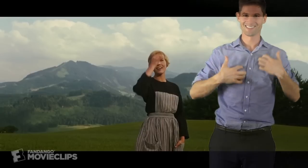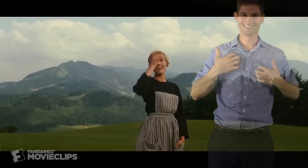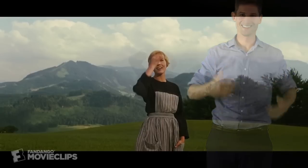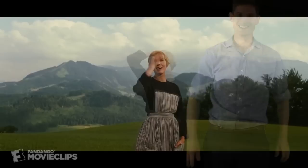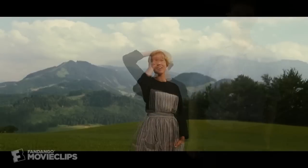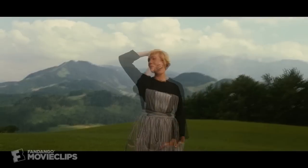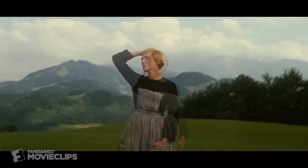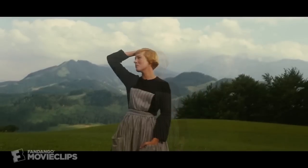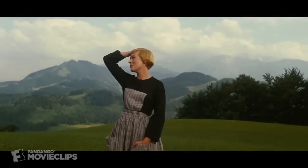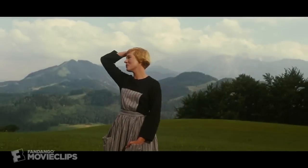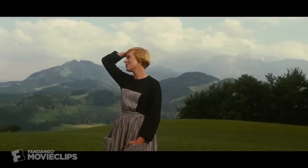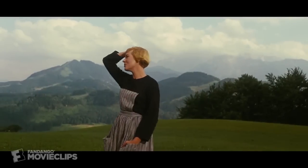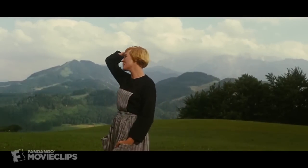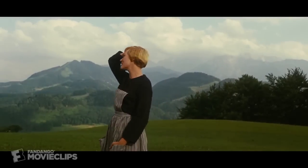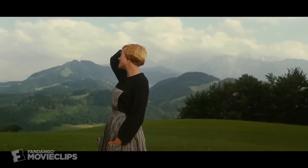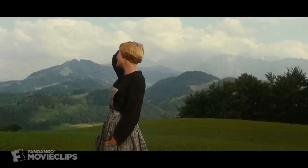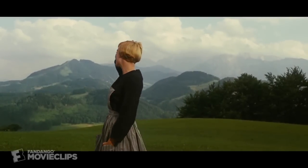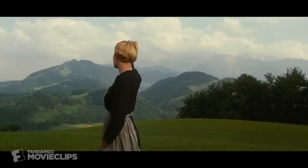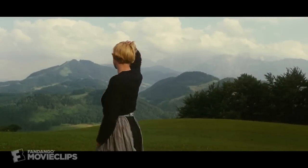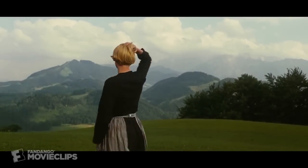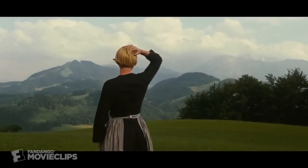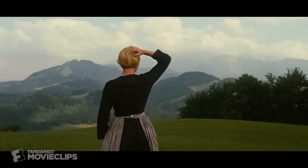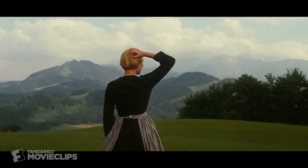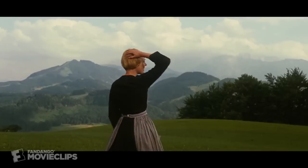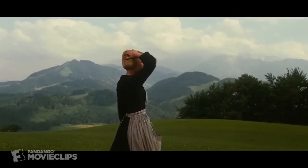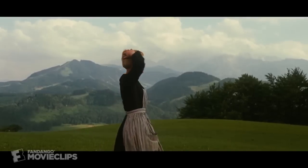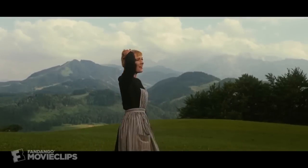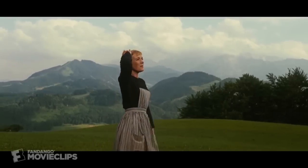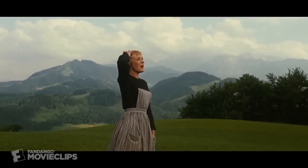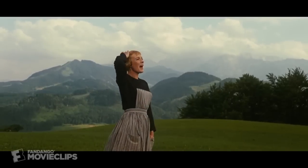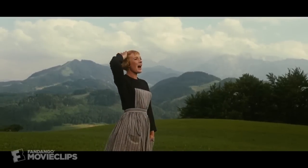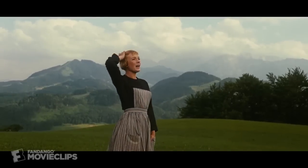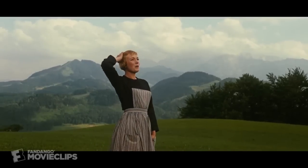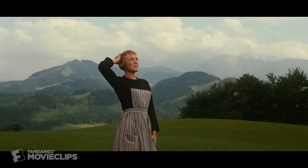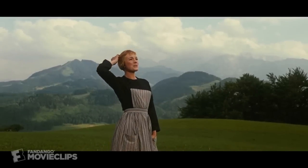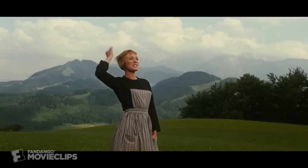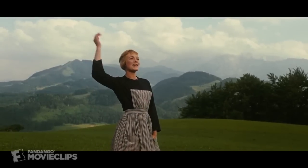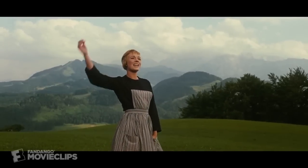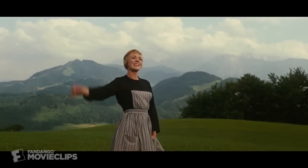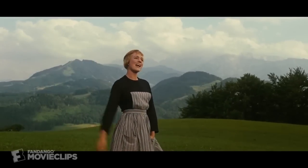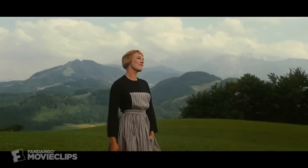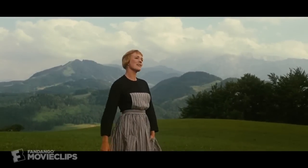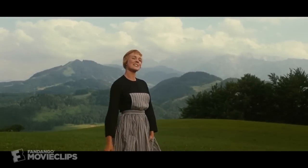with the sound of music, my heart wants to sing every